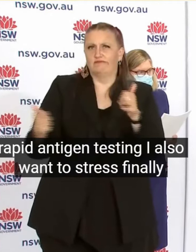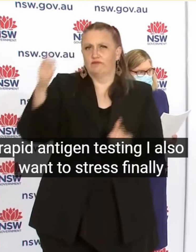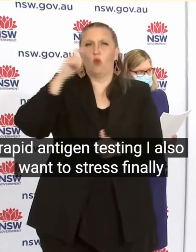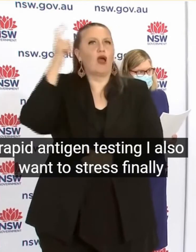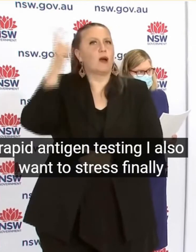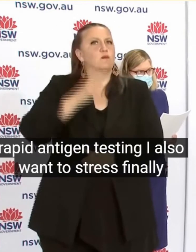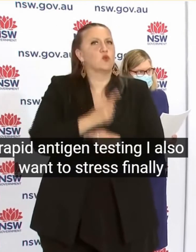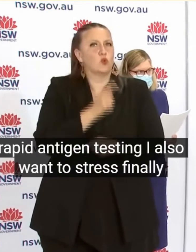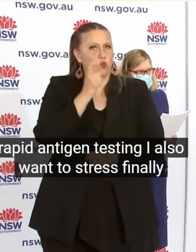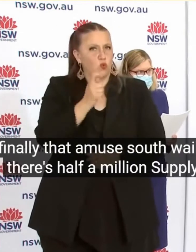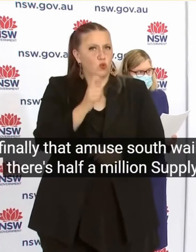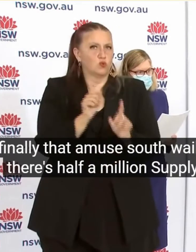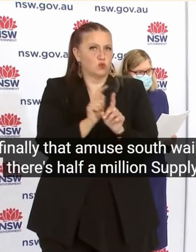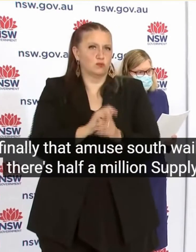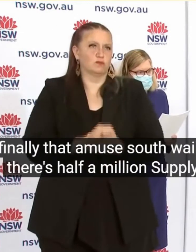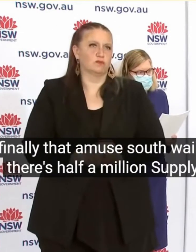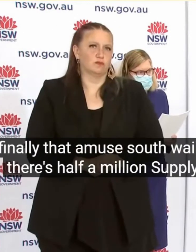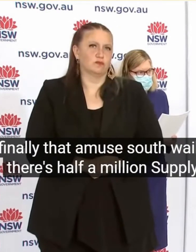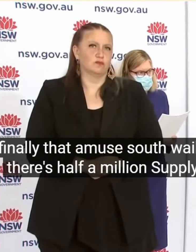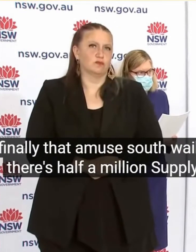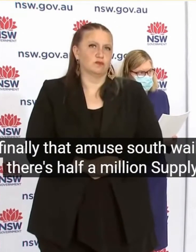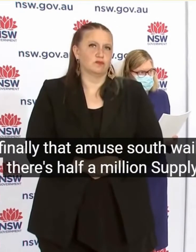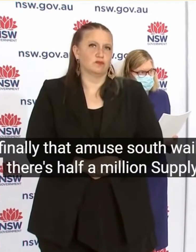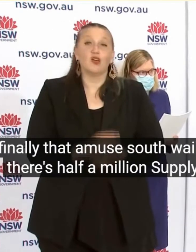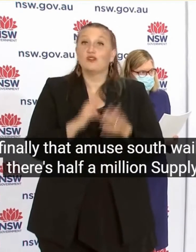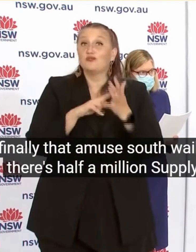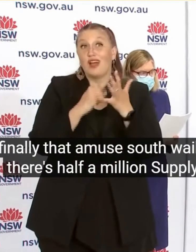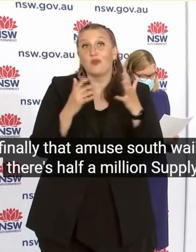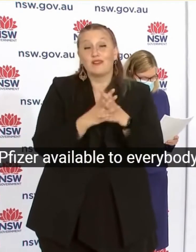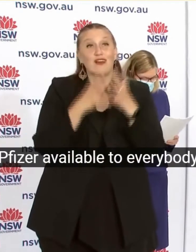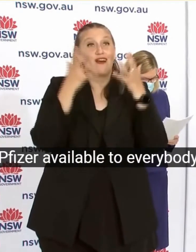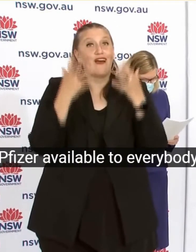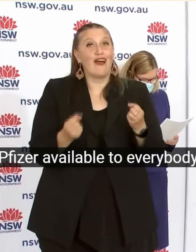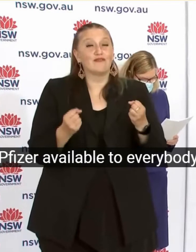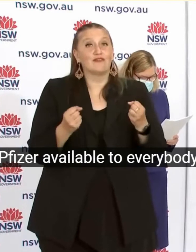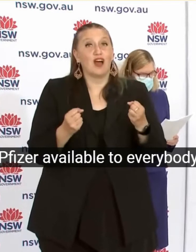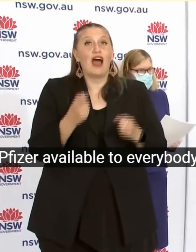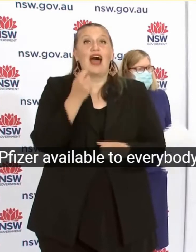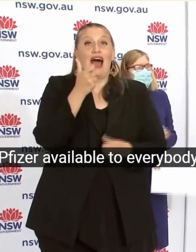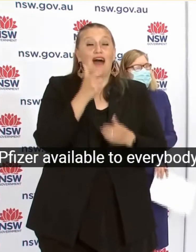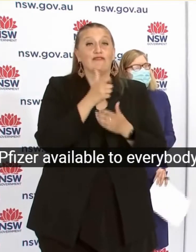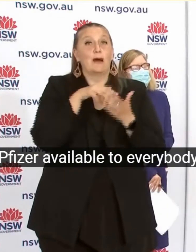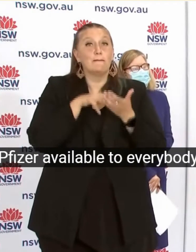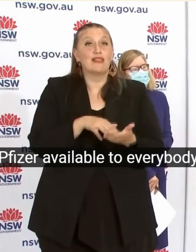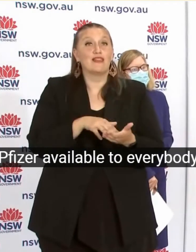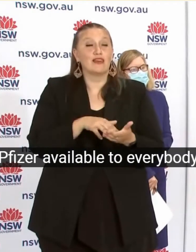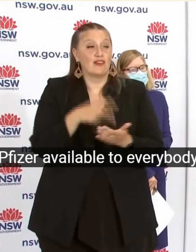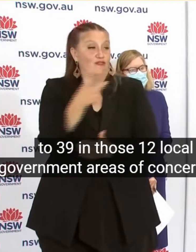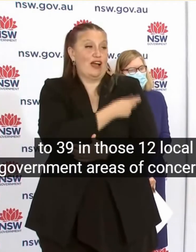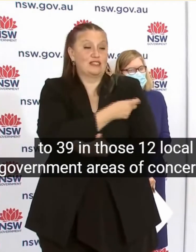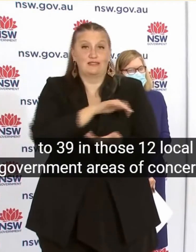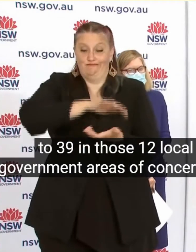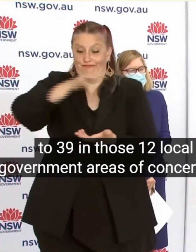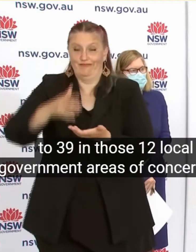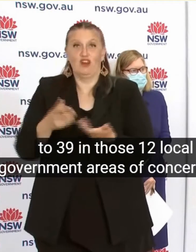in New South Wales There's half a million supply Pfizer available To everybody 16 to 39 In those 12 local government areas of